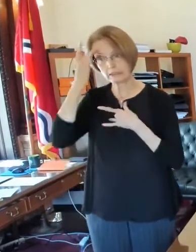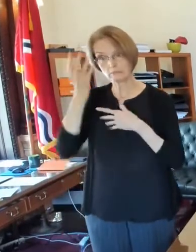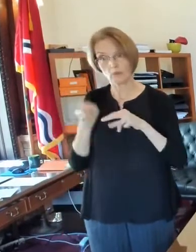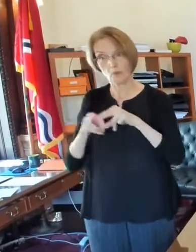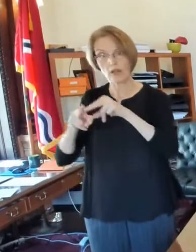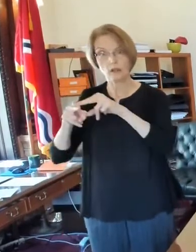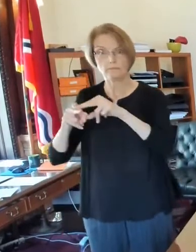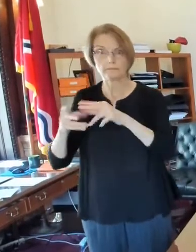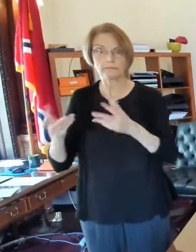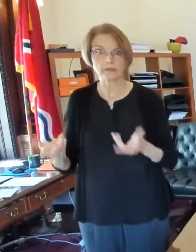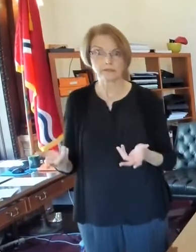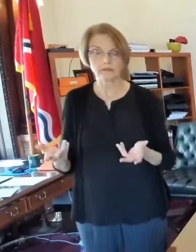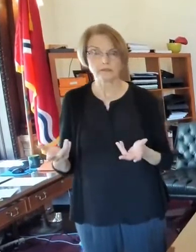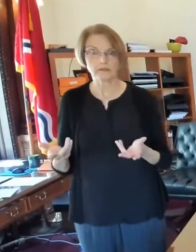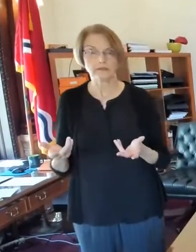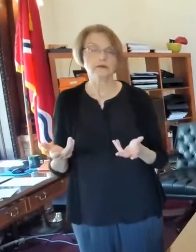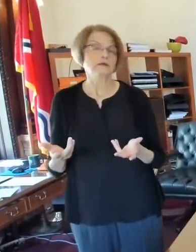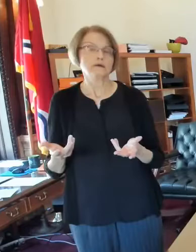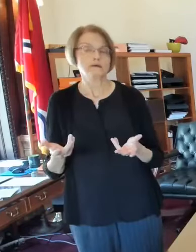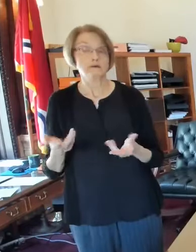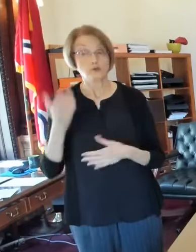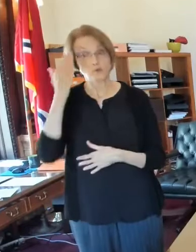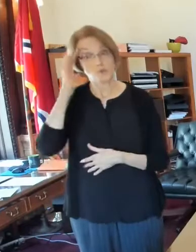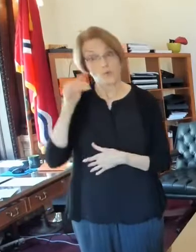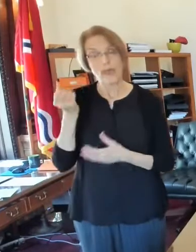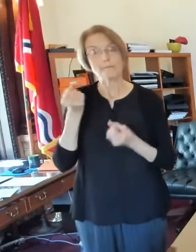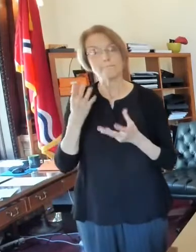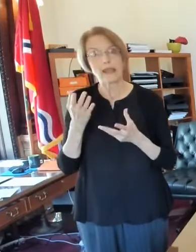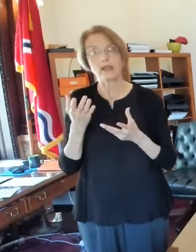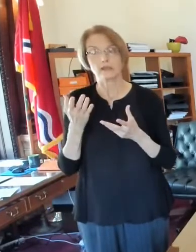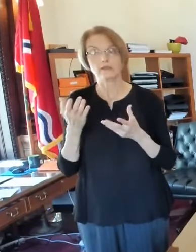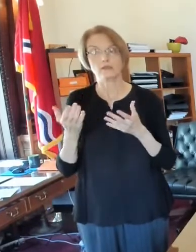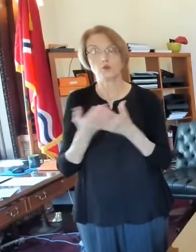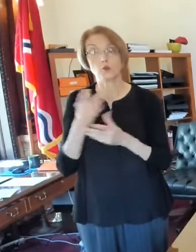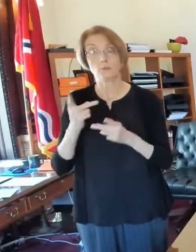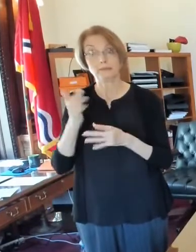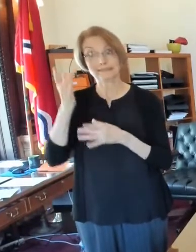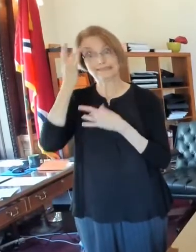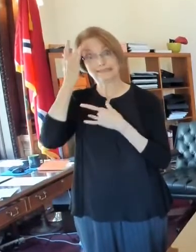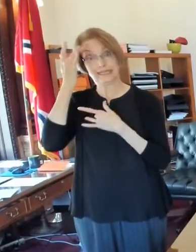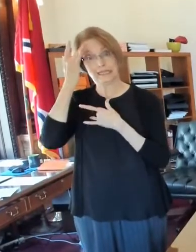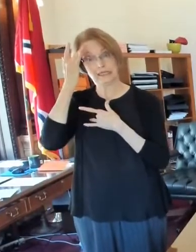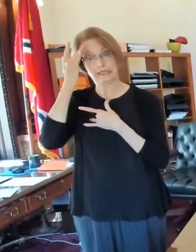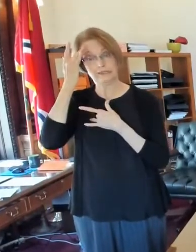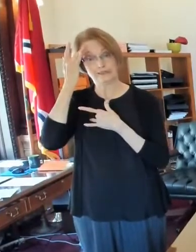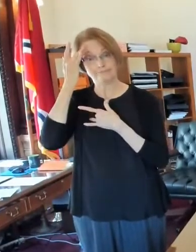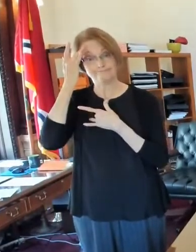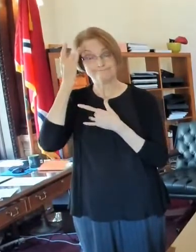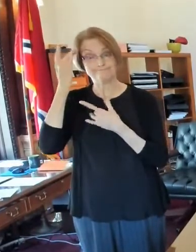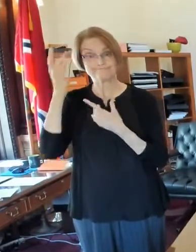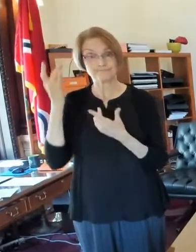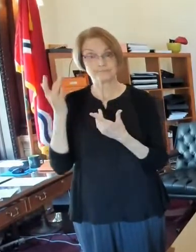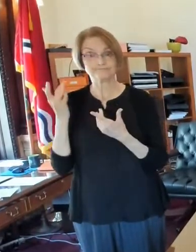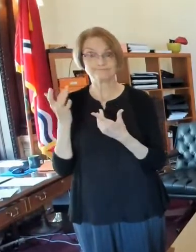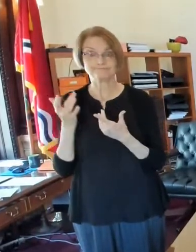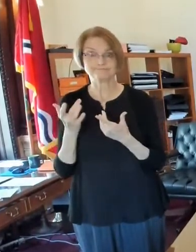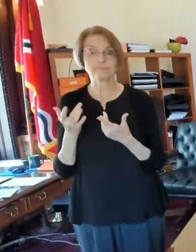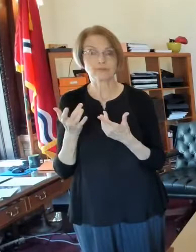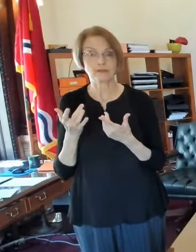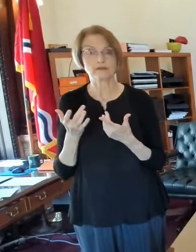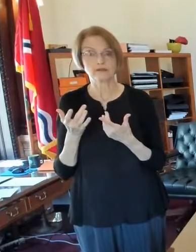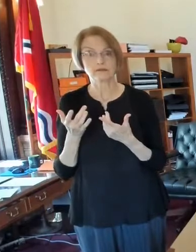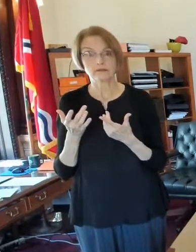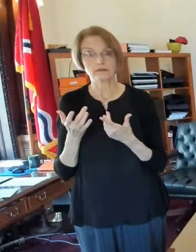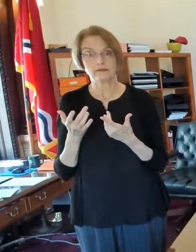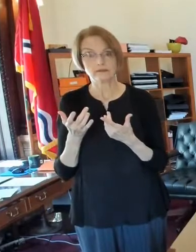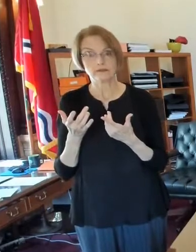as, as we know, many of these cases now, what we're finding and is that, you know, they're spreading